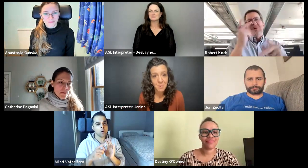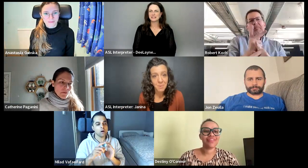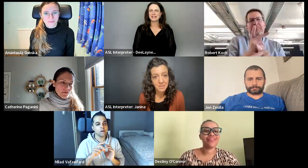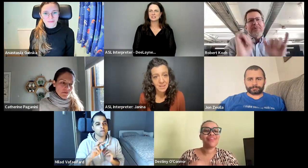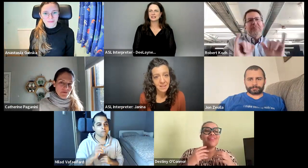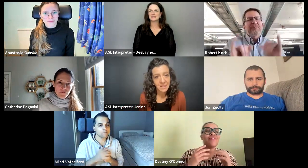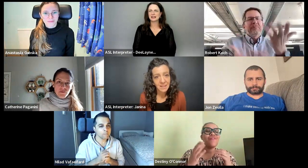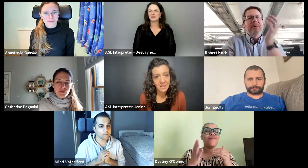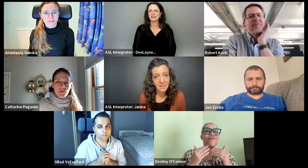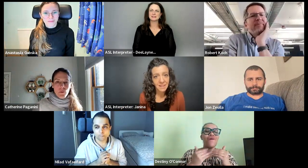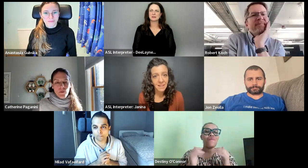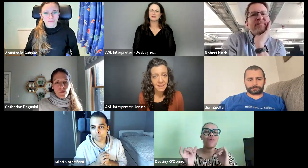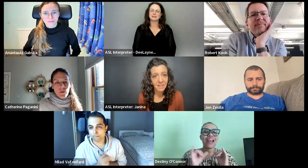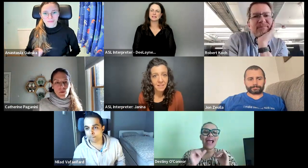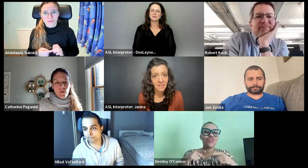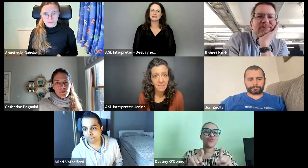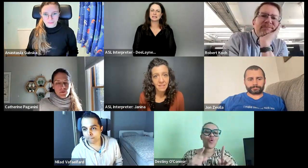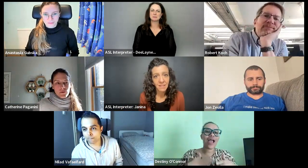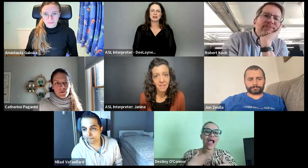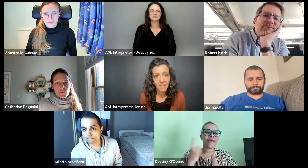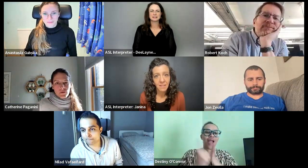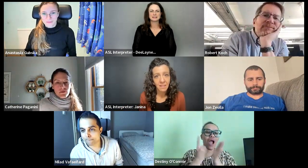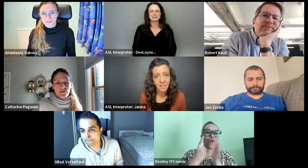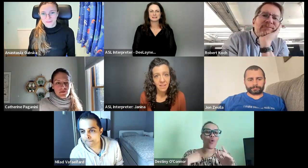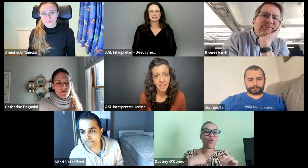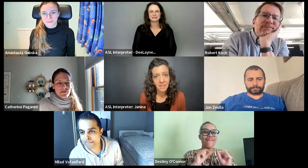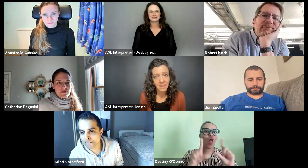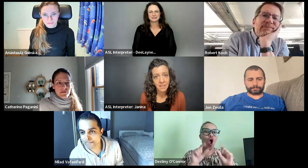Awesome. Yeah. It's just an idea. I think it's something we could, you know, keep in mind.